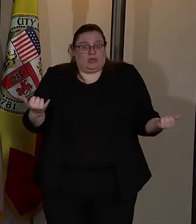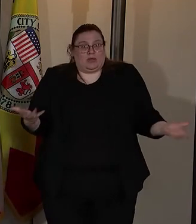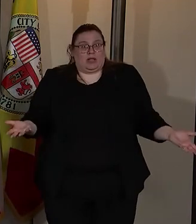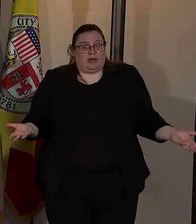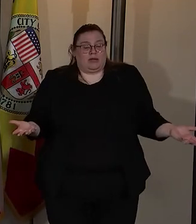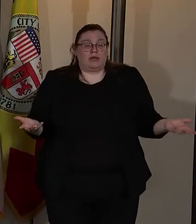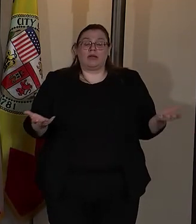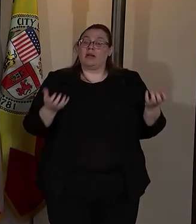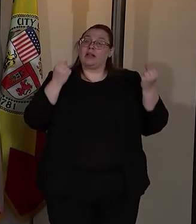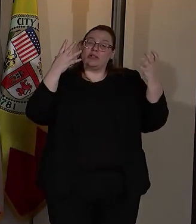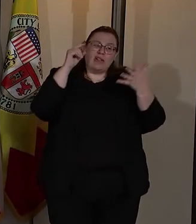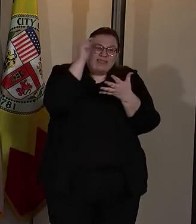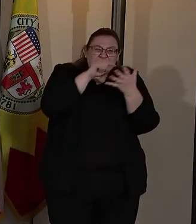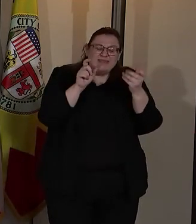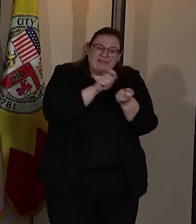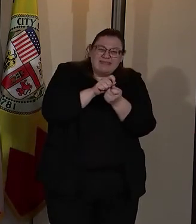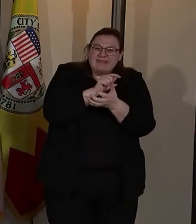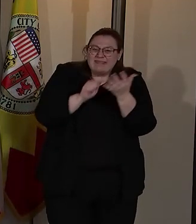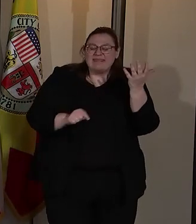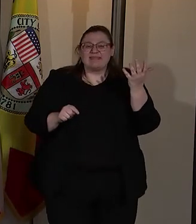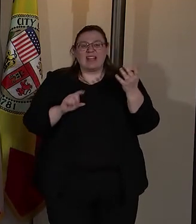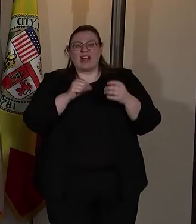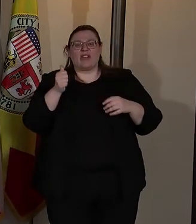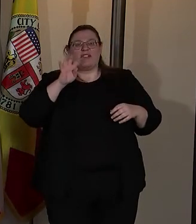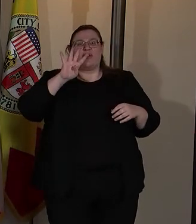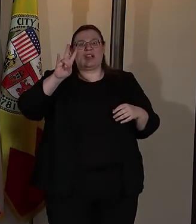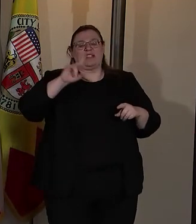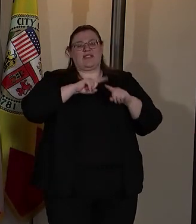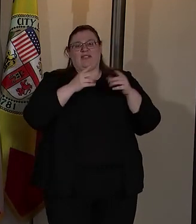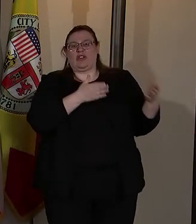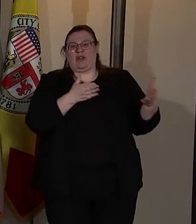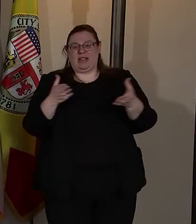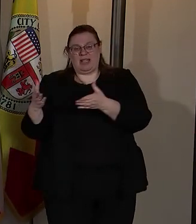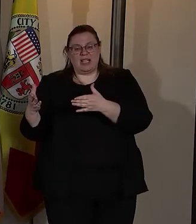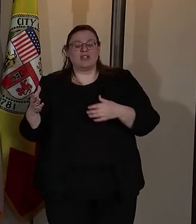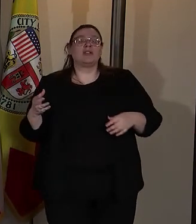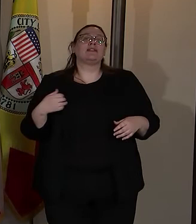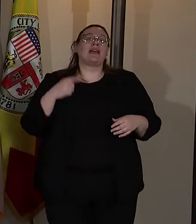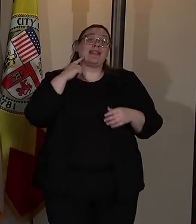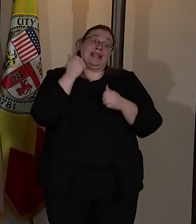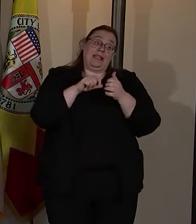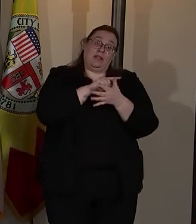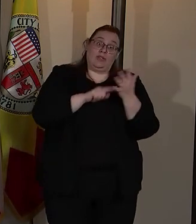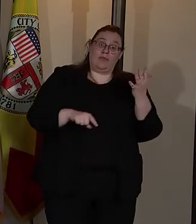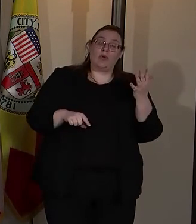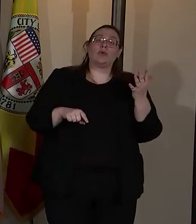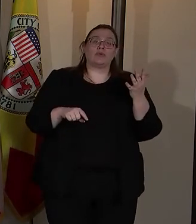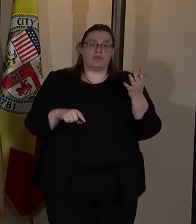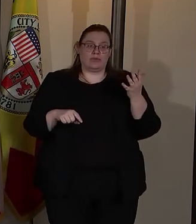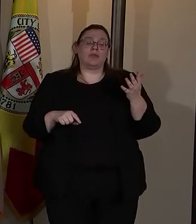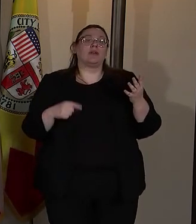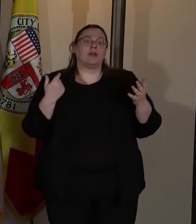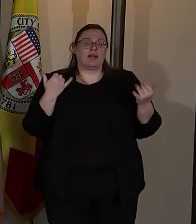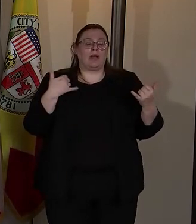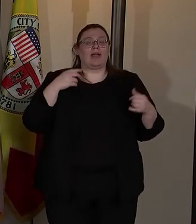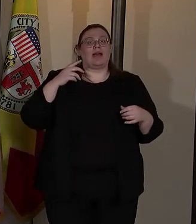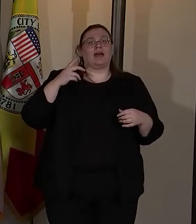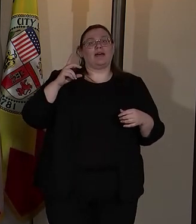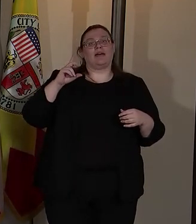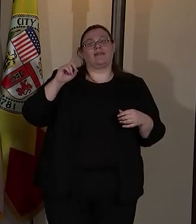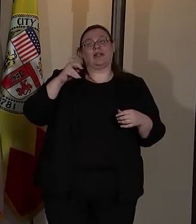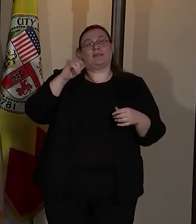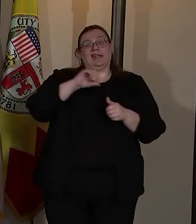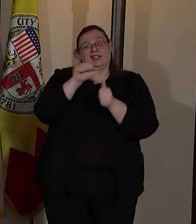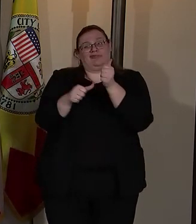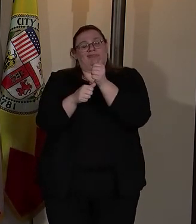There's a lot of detail in there on the other 47 recommendations and I think each one of those are things that now that we have a deputy chief, we don't